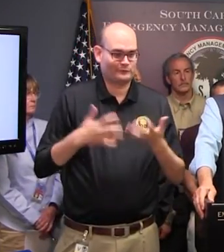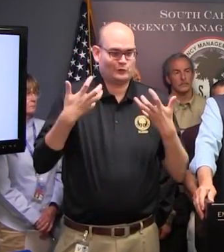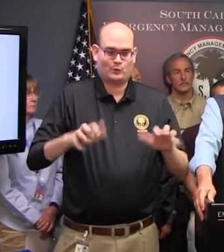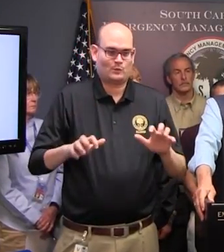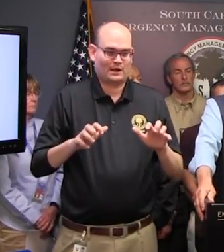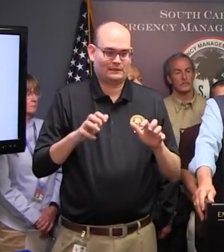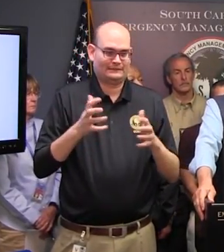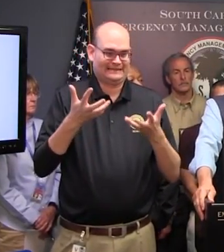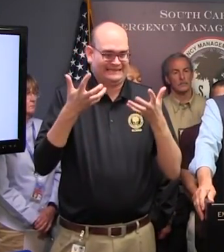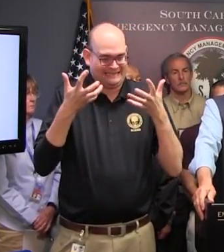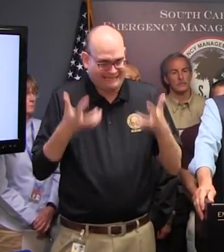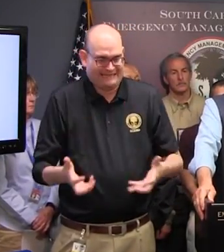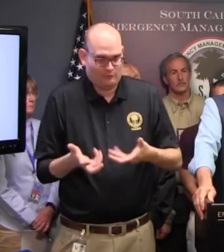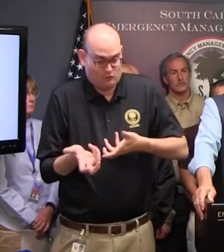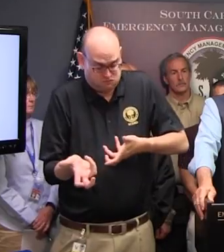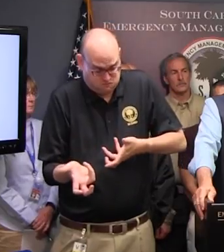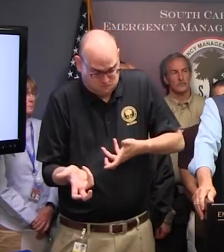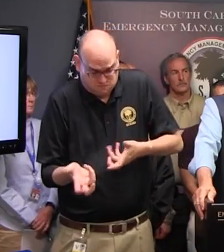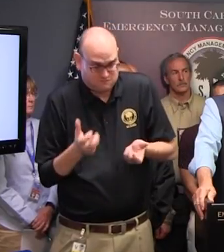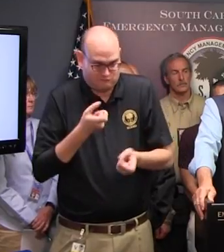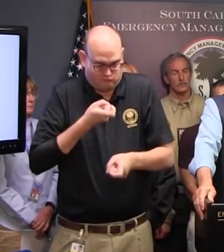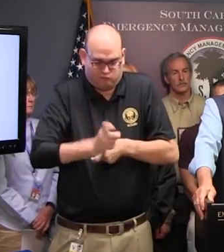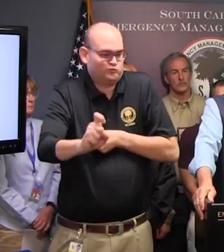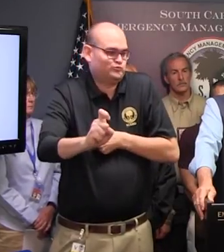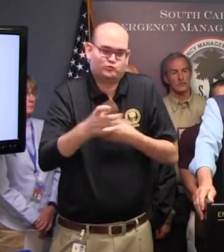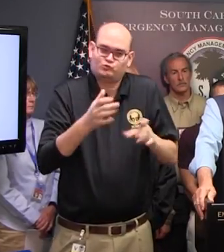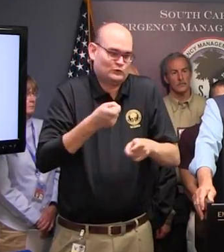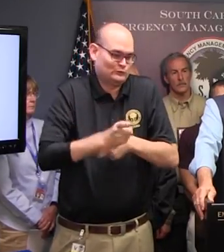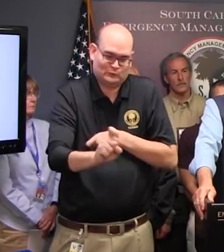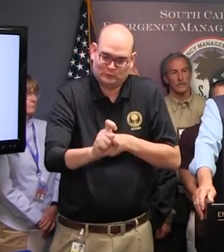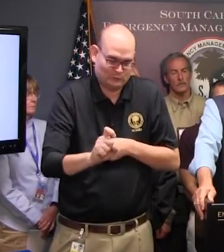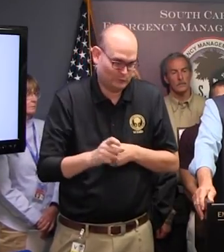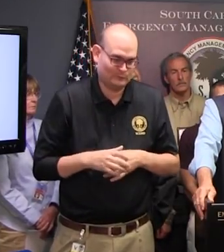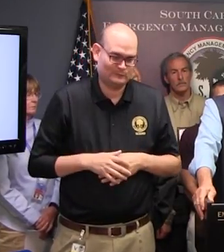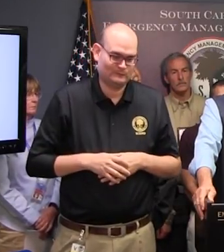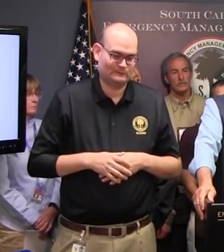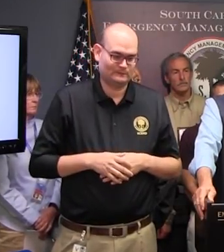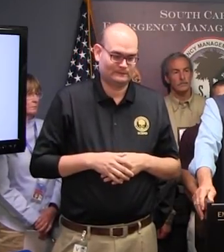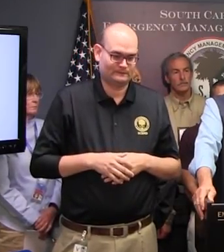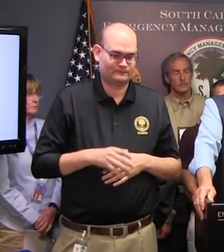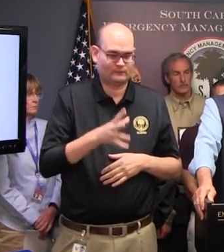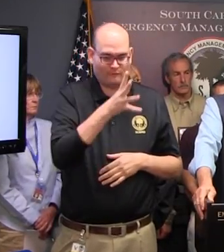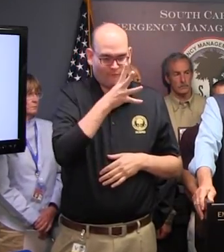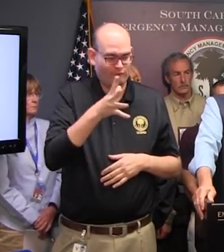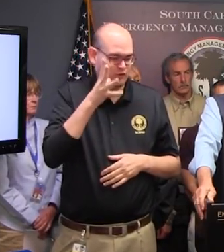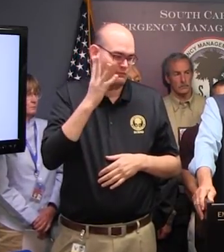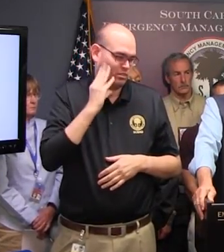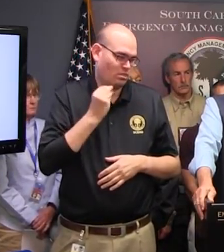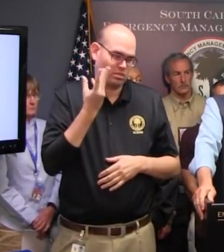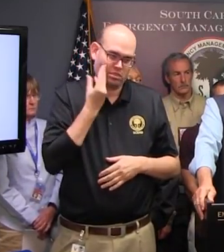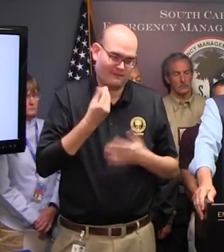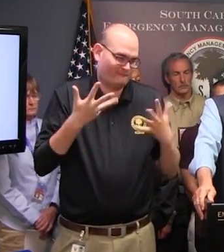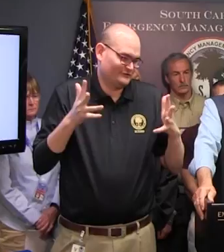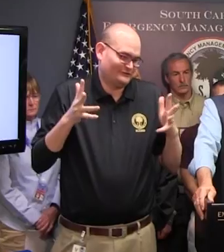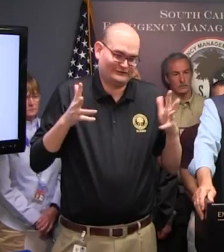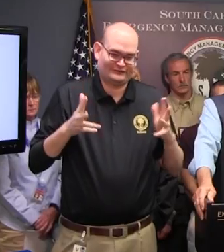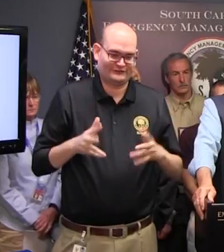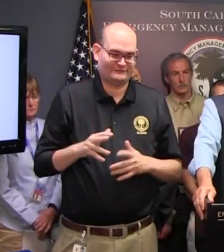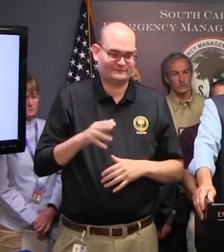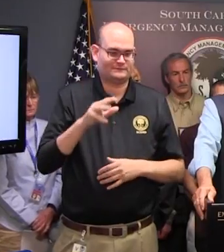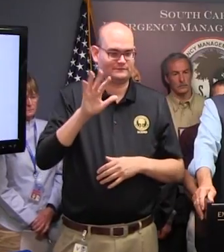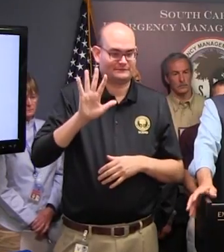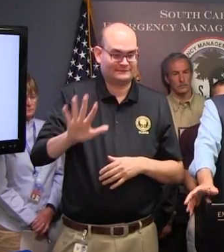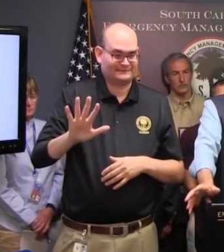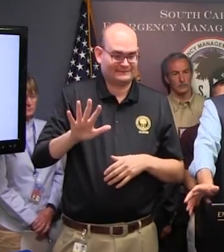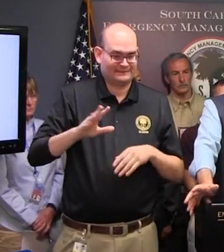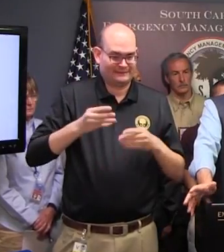move to market. That's very helpful. Farmers have been through this before, so our drainage and whatnot that farmers have prepared in their fields should